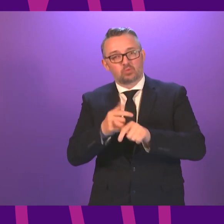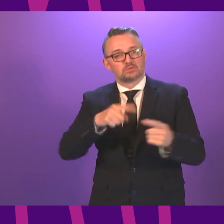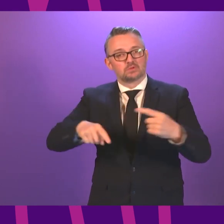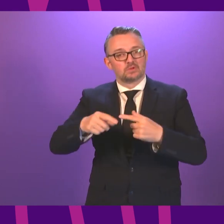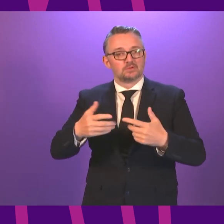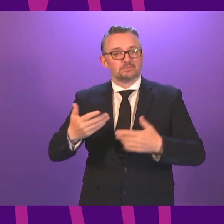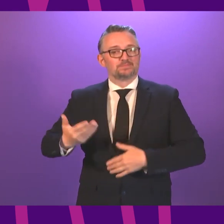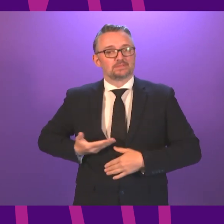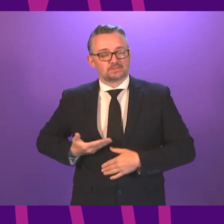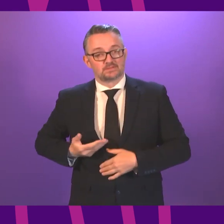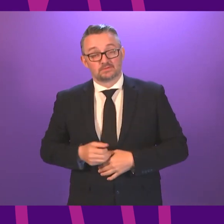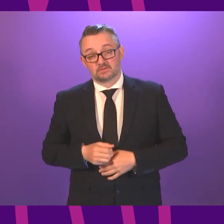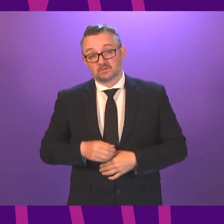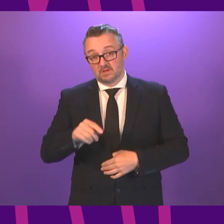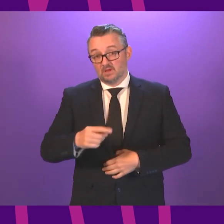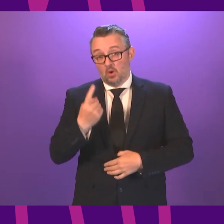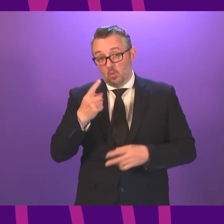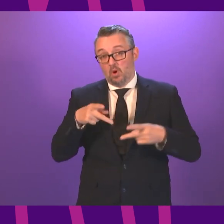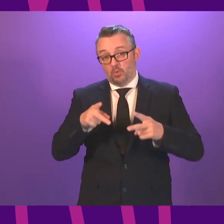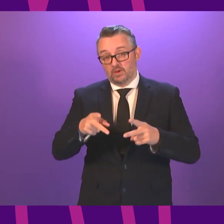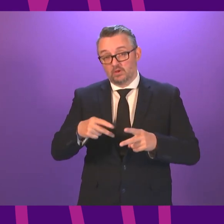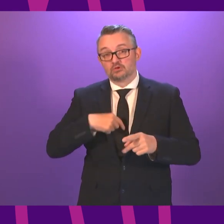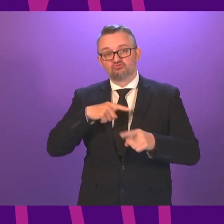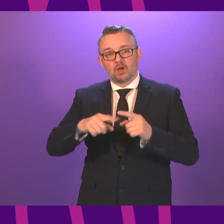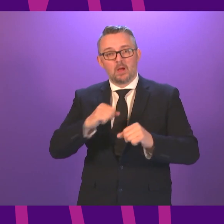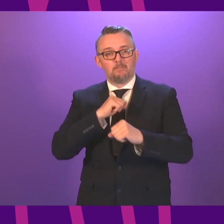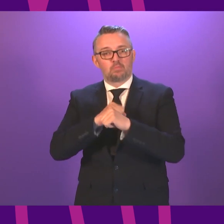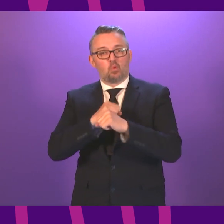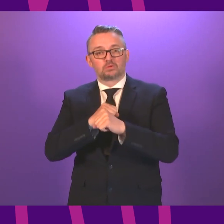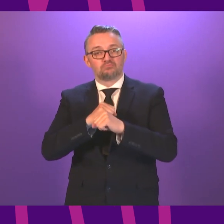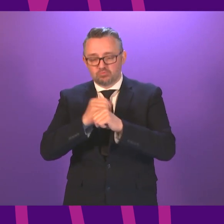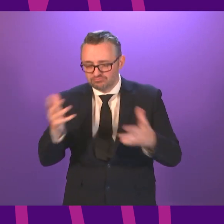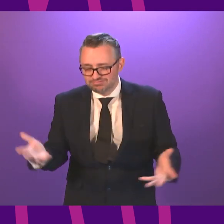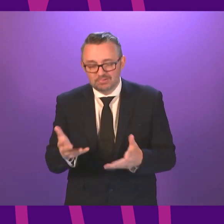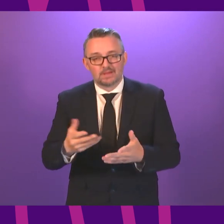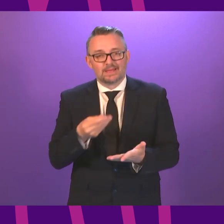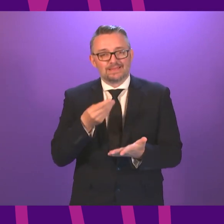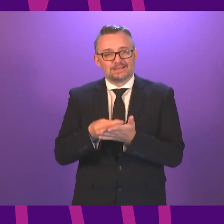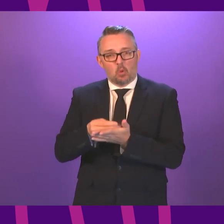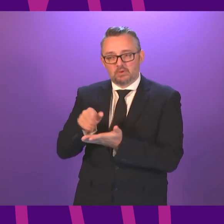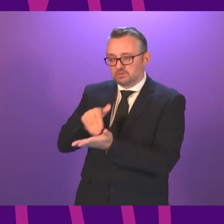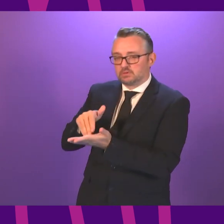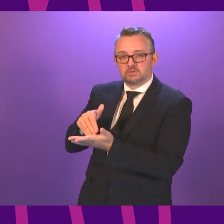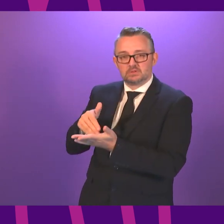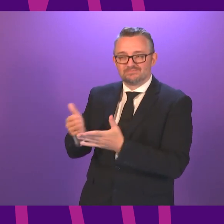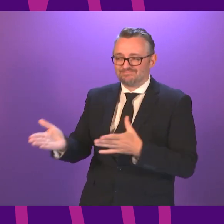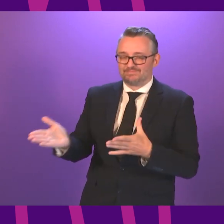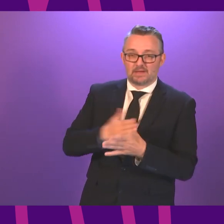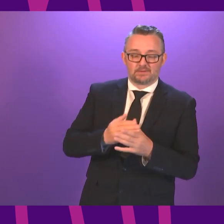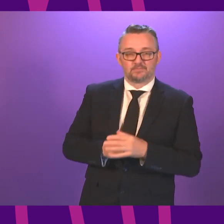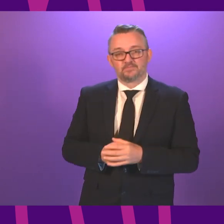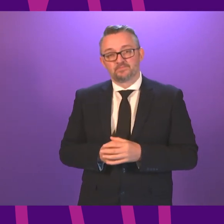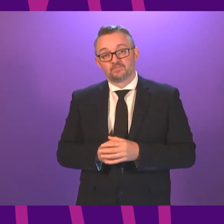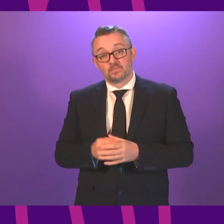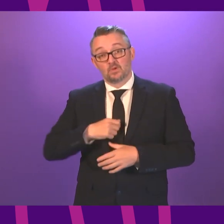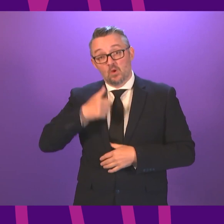This is just one of the ways in which we will promote economic recovery. During our first 100 days, we will